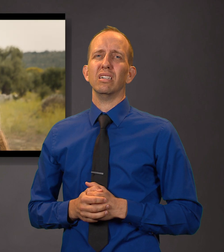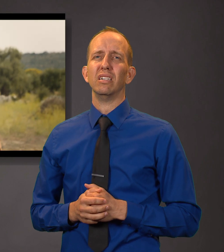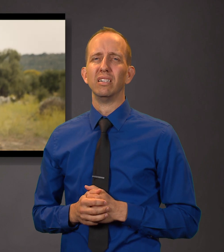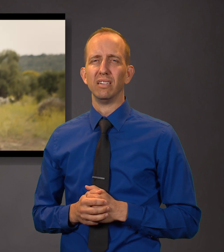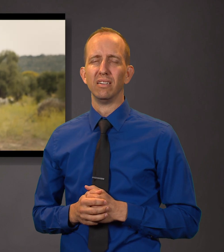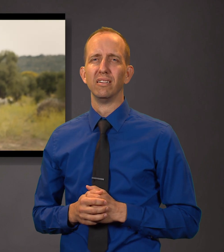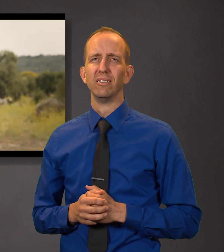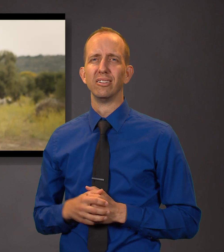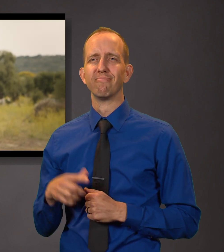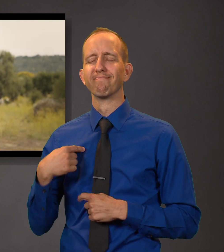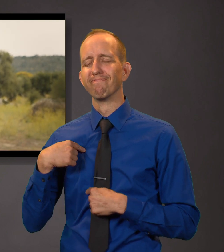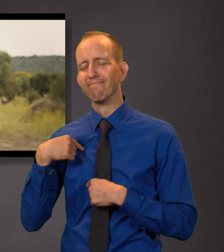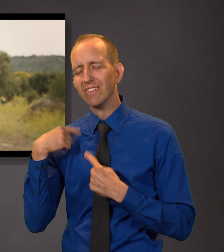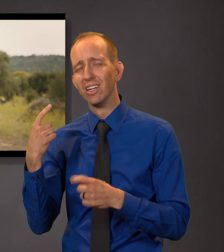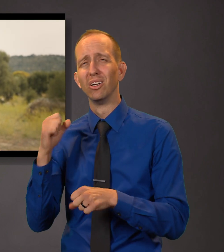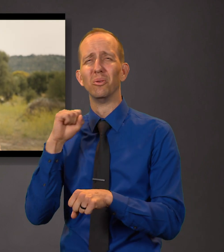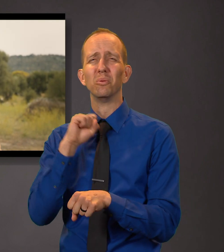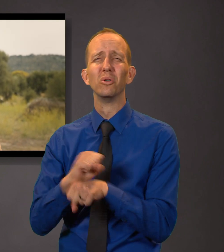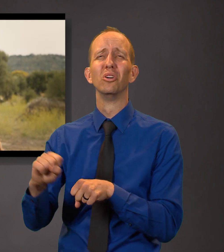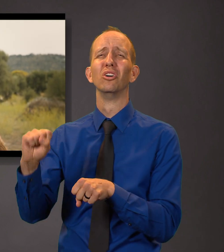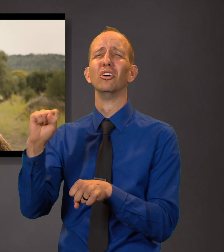Notwithstanding all the care which we have taken of my vineyard,